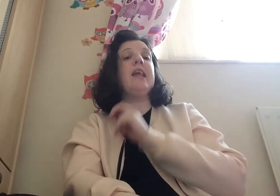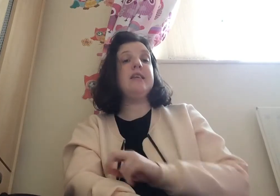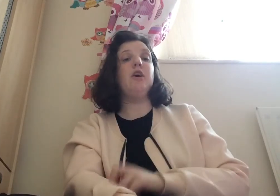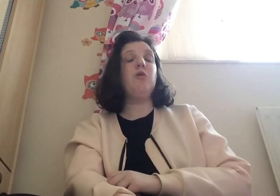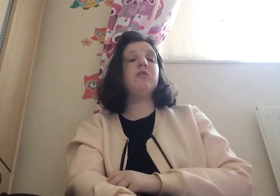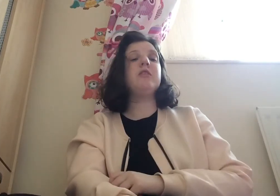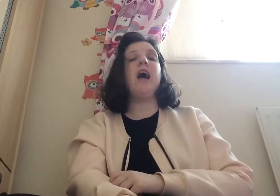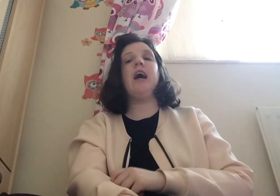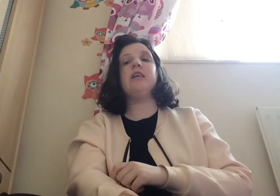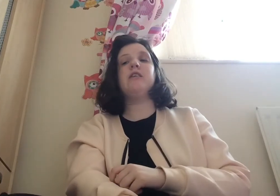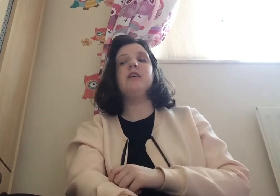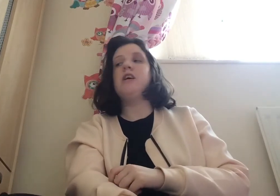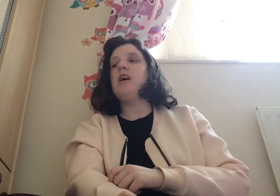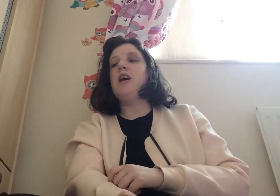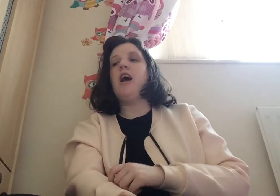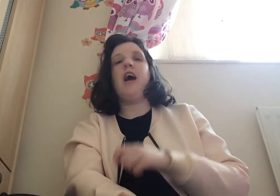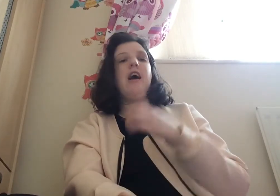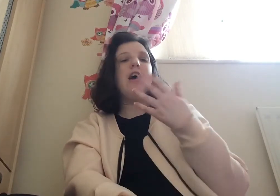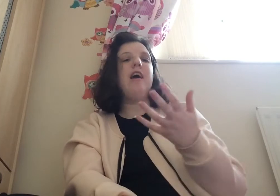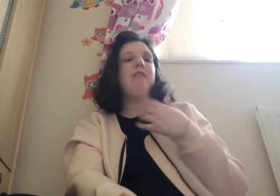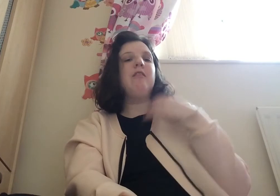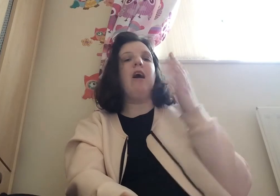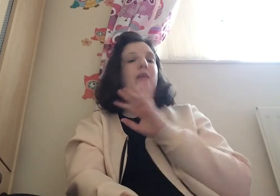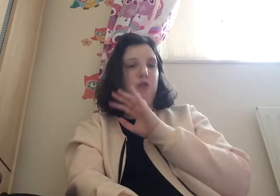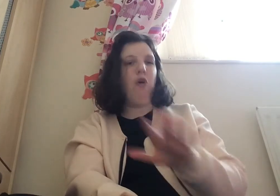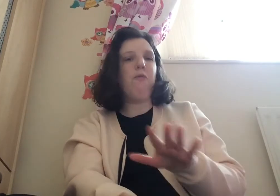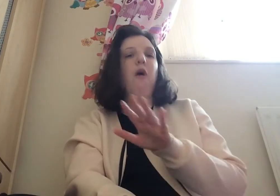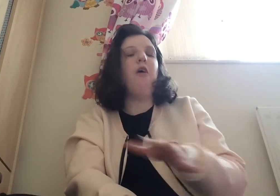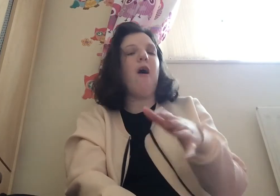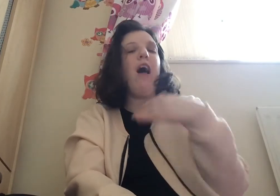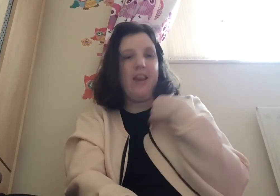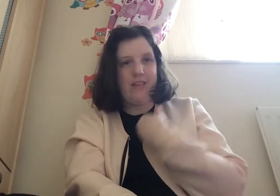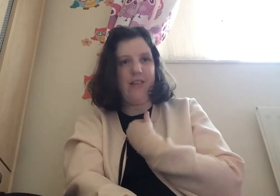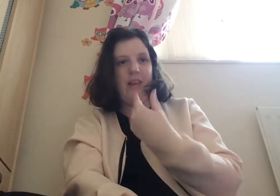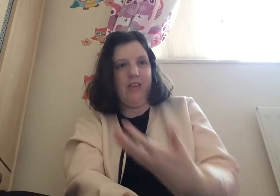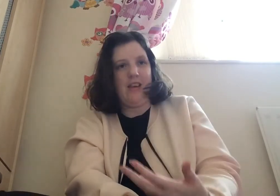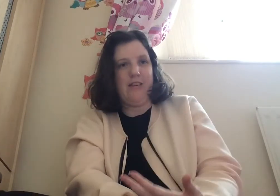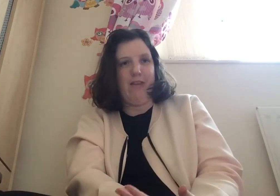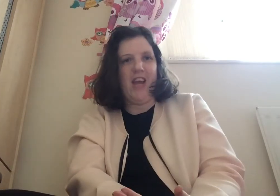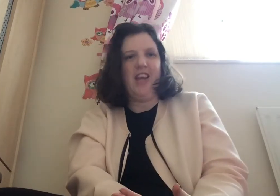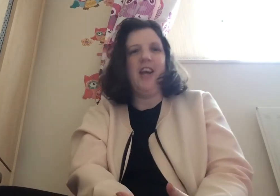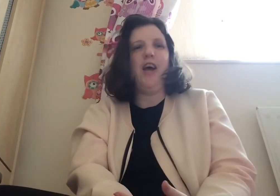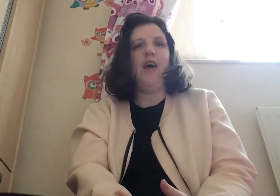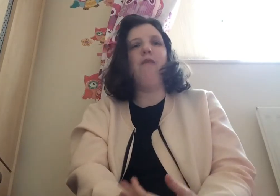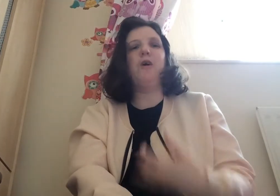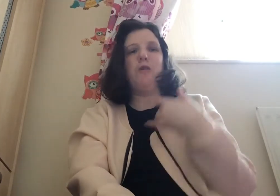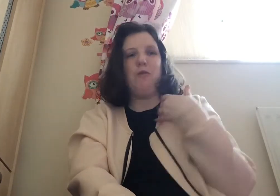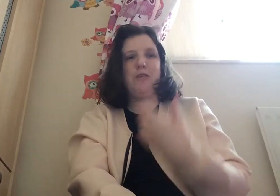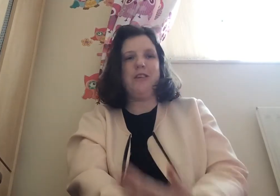alice noakes and i i'll talk more about alice at the end of it um because i want to send